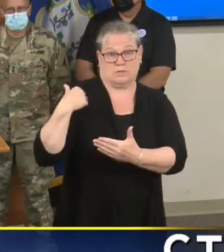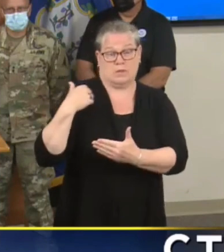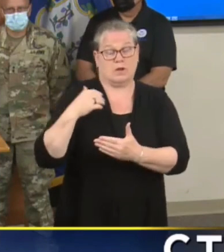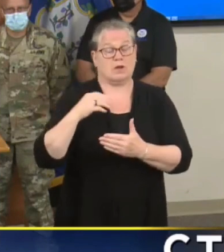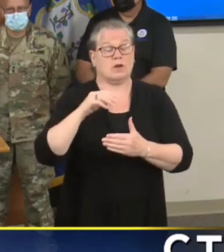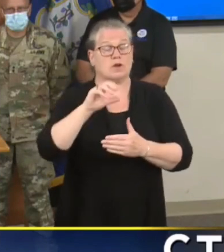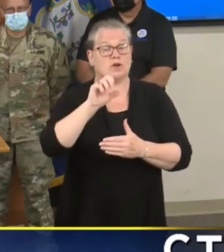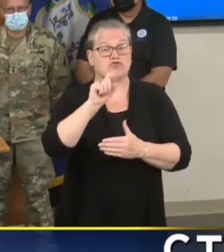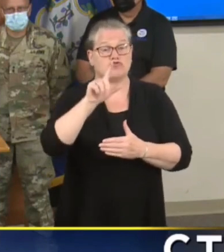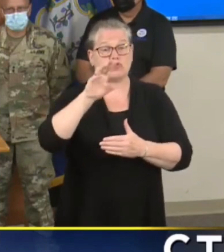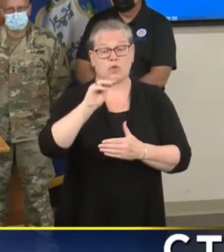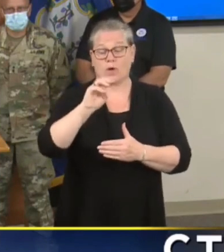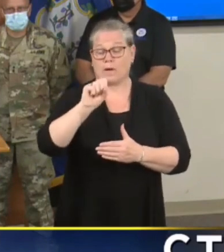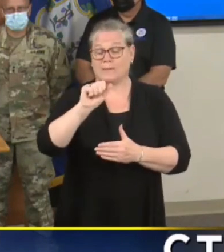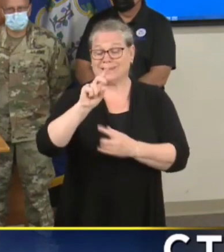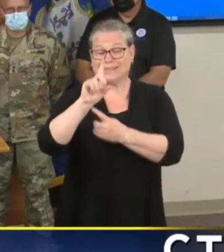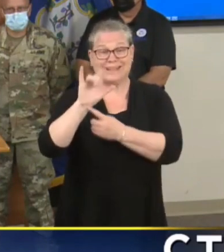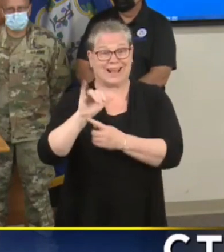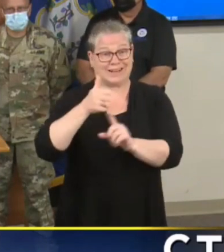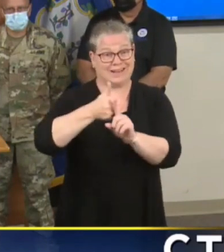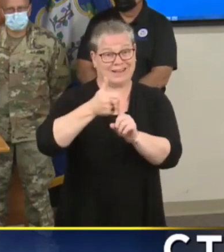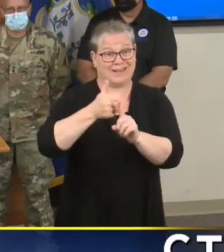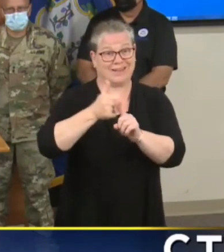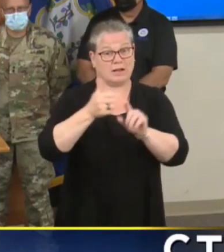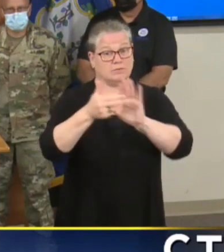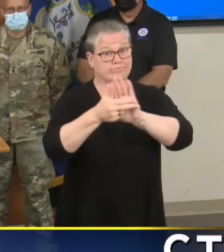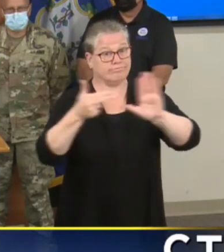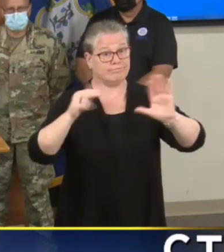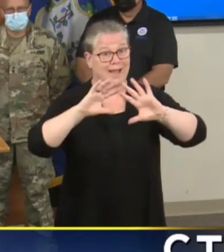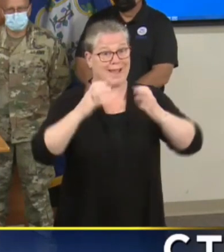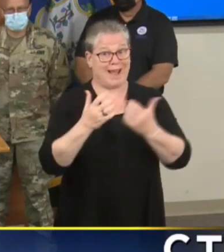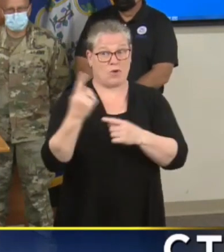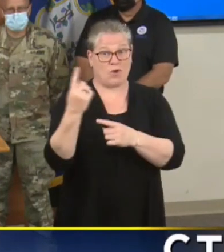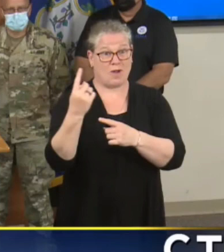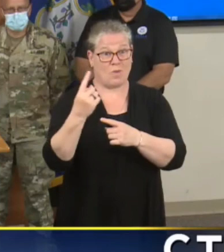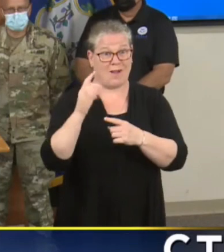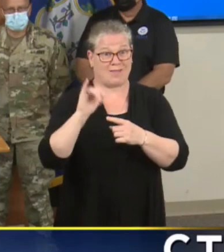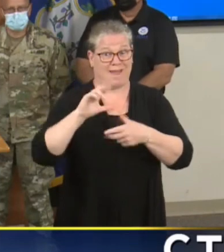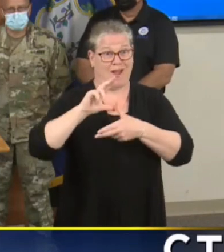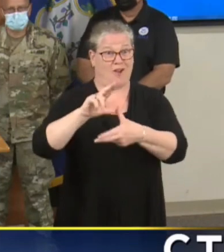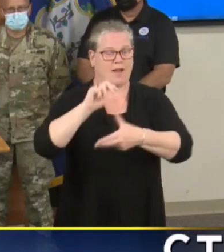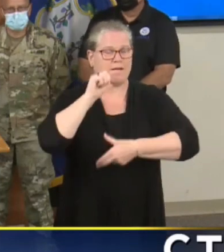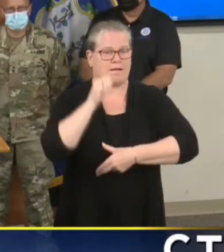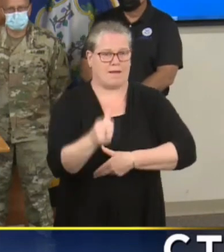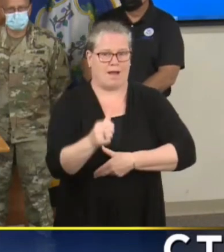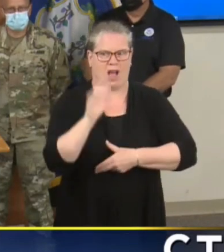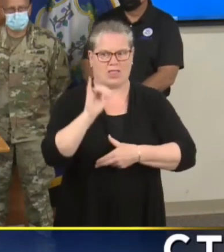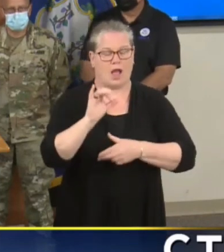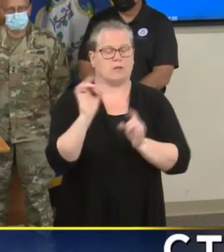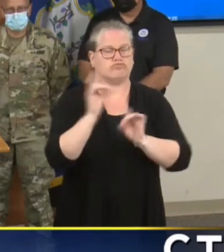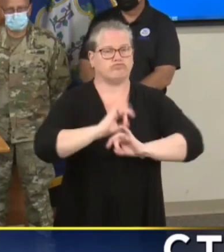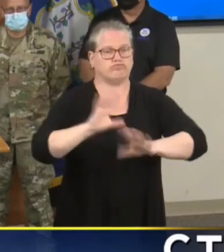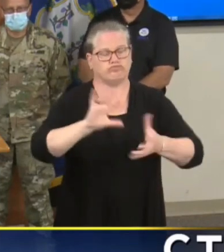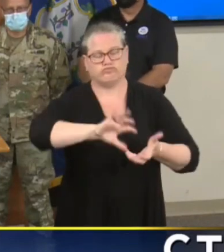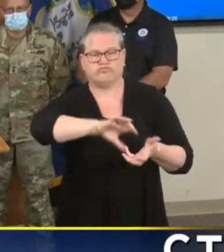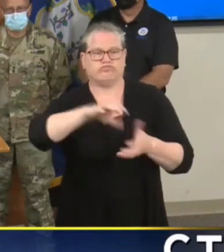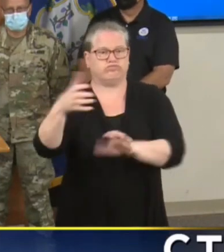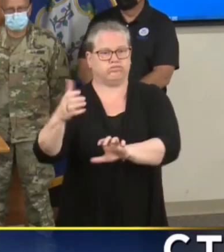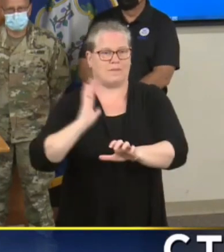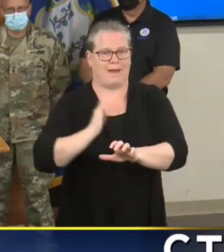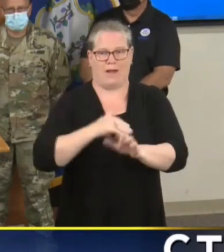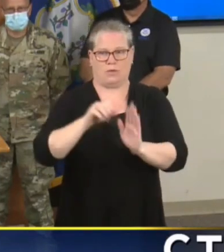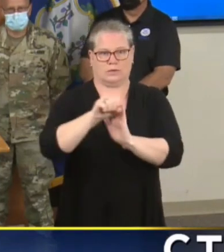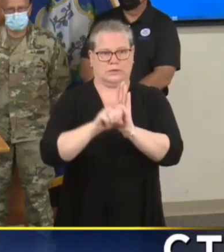hurricane and look what that exacted on our state and our region. This is particularly severe